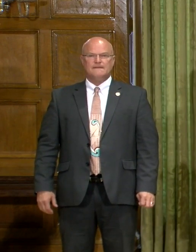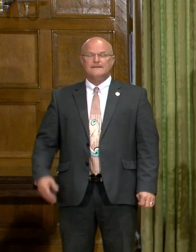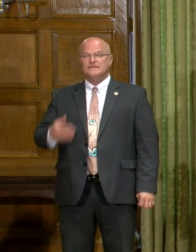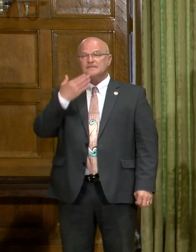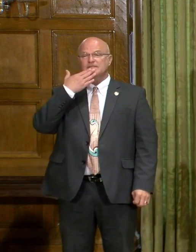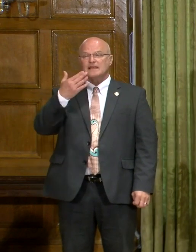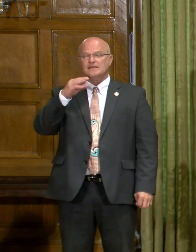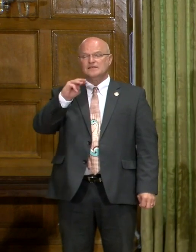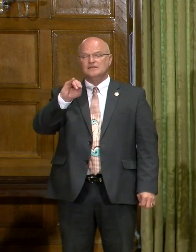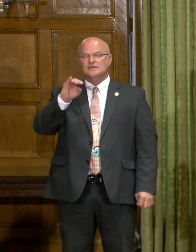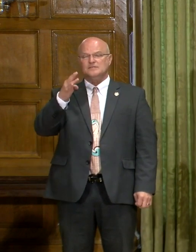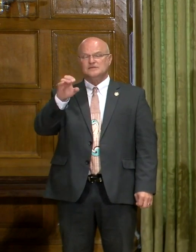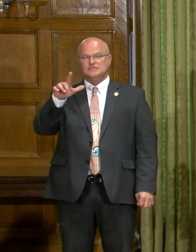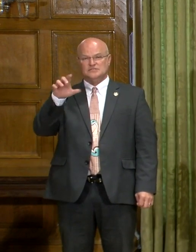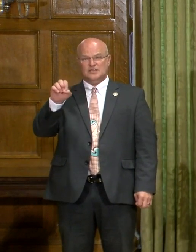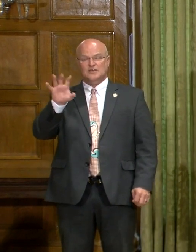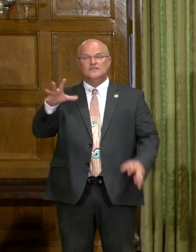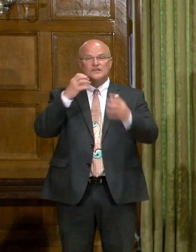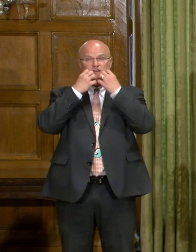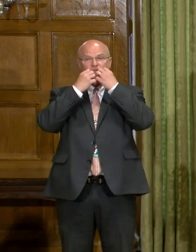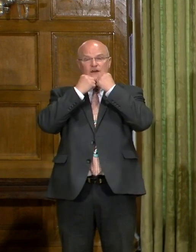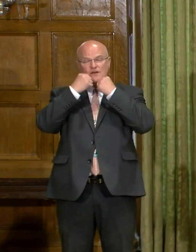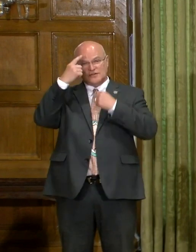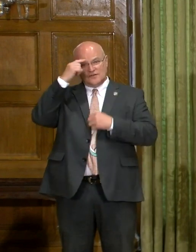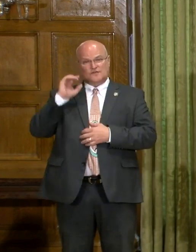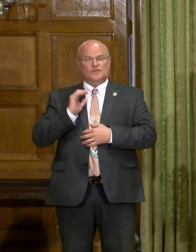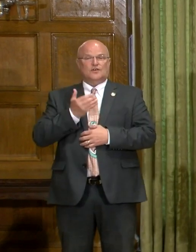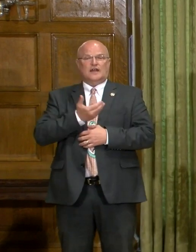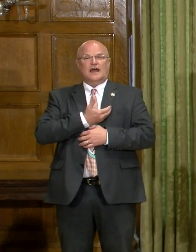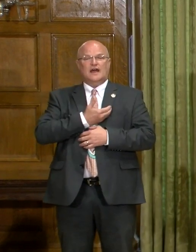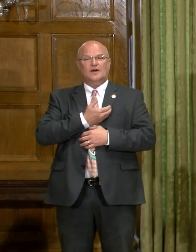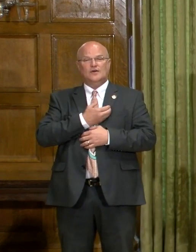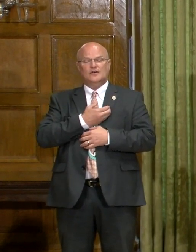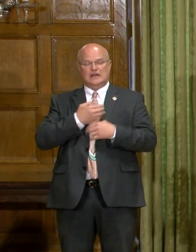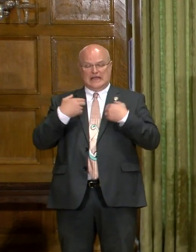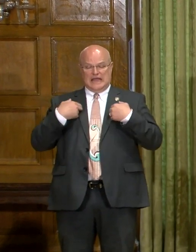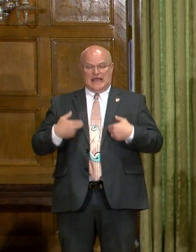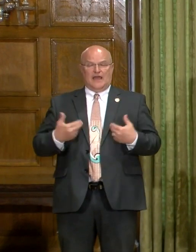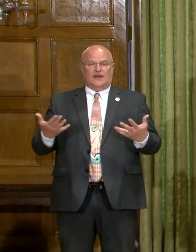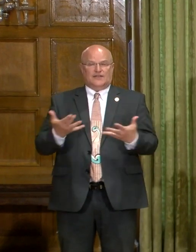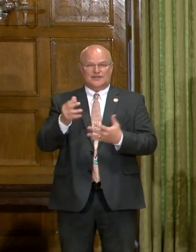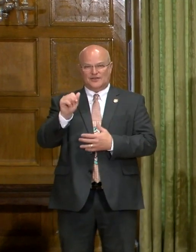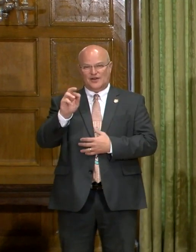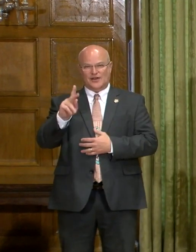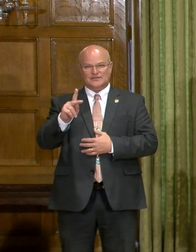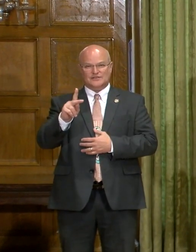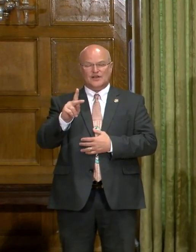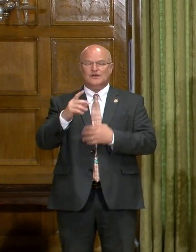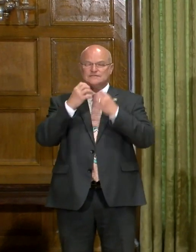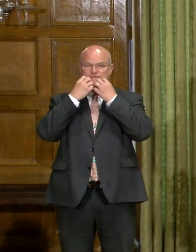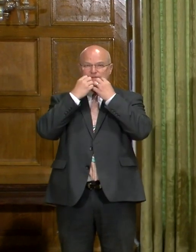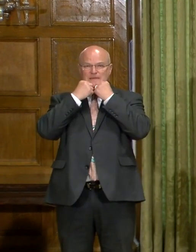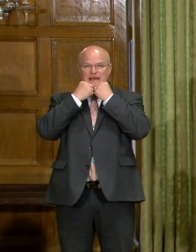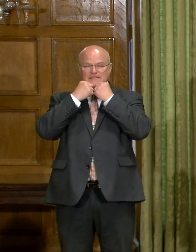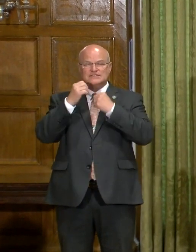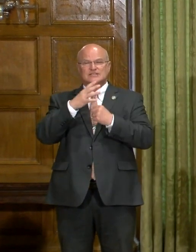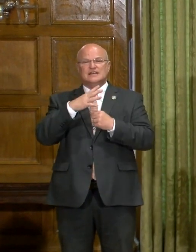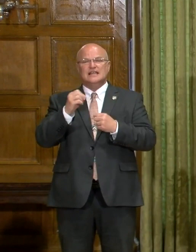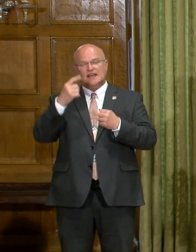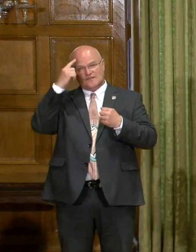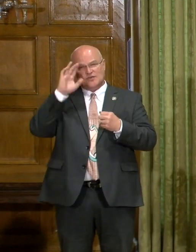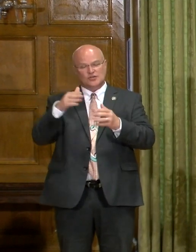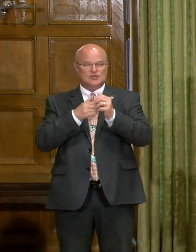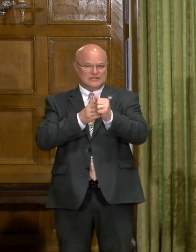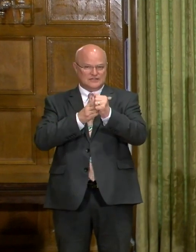Thank you, Michelle, for your devotion to our cause of health here in Arkansas and for your passion and